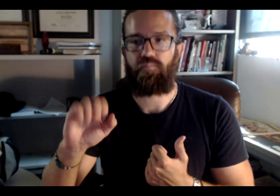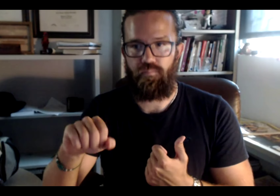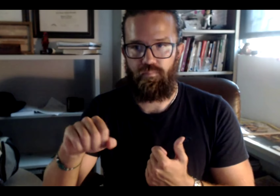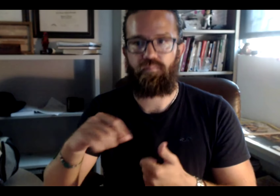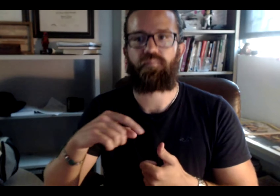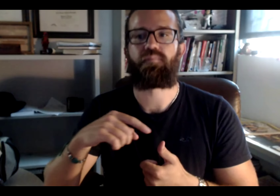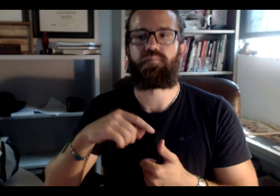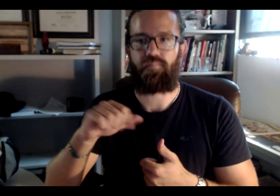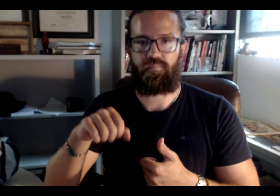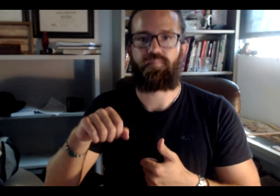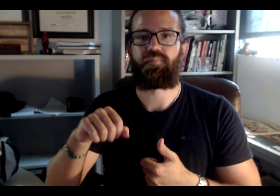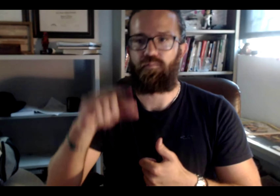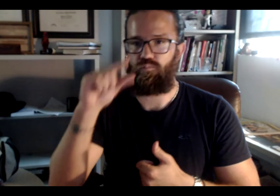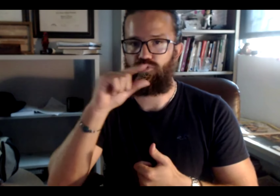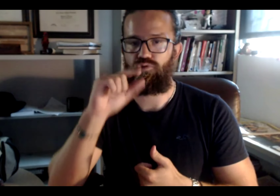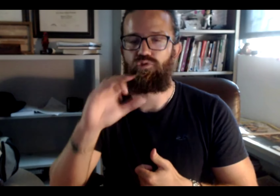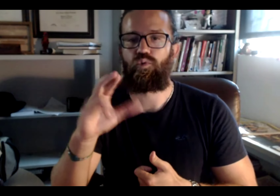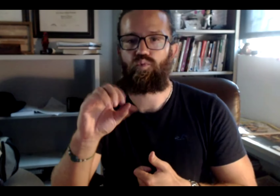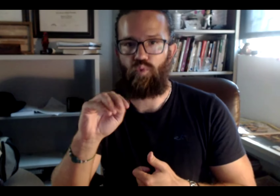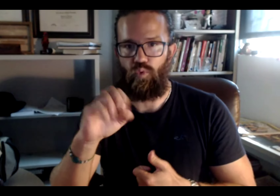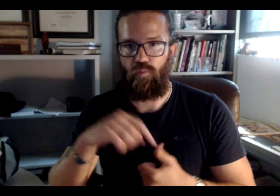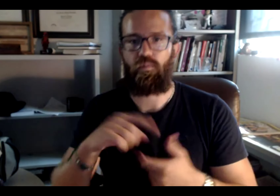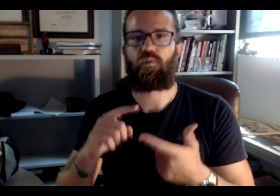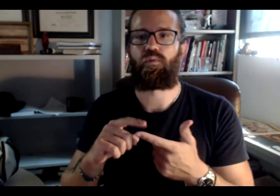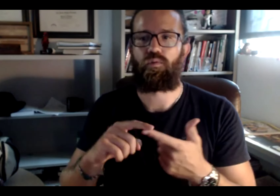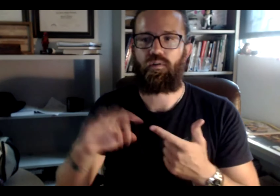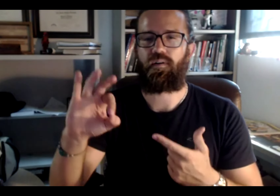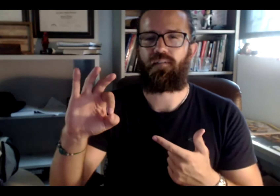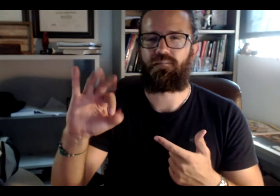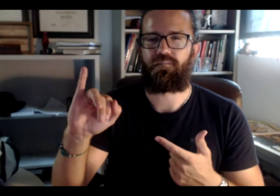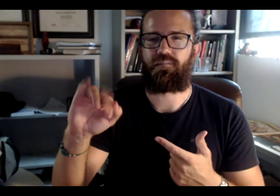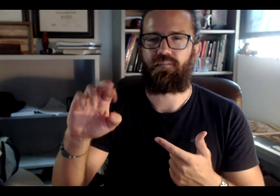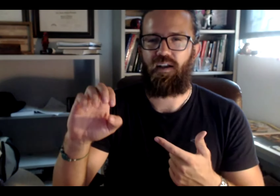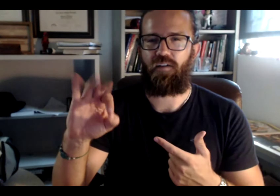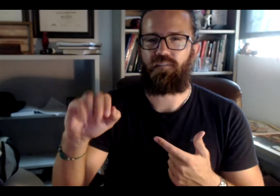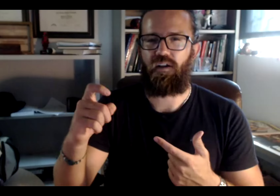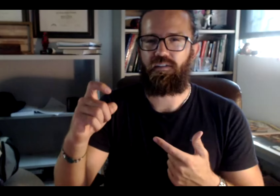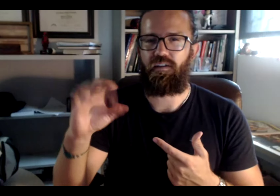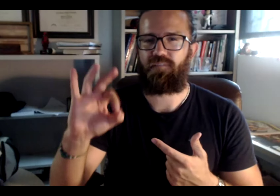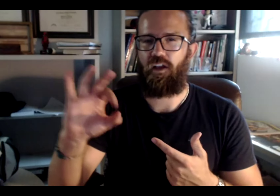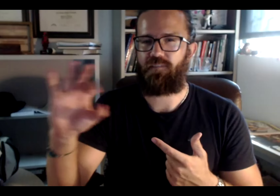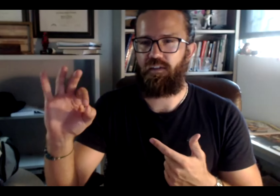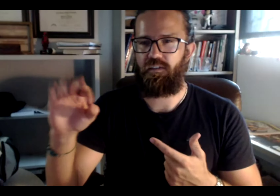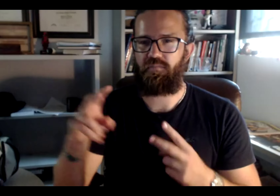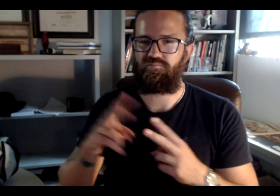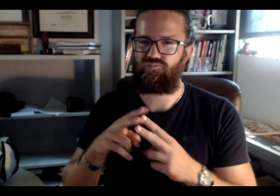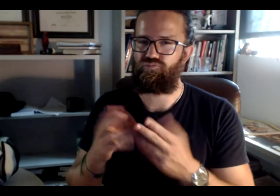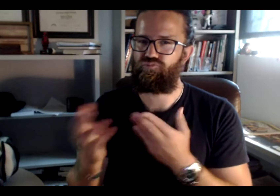and Google, Google Chrome. And Firefox.